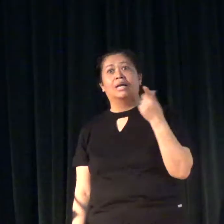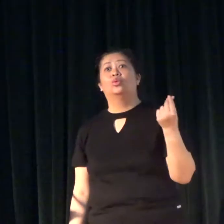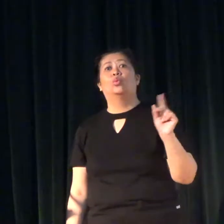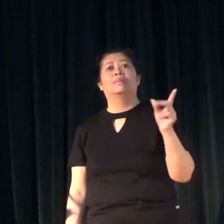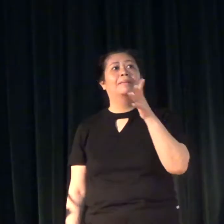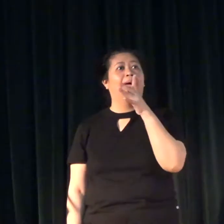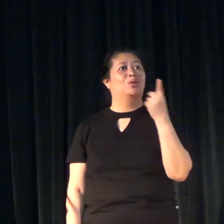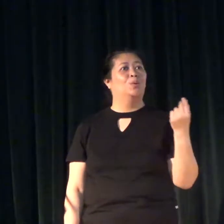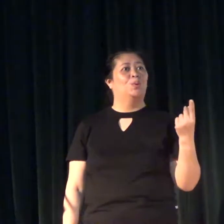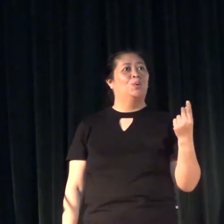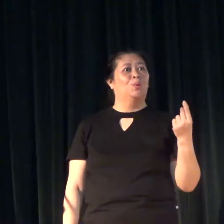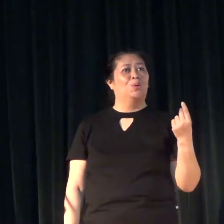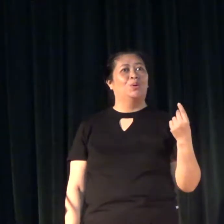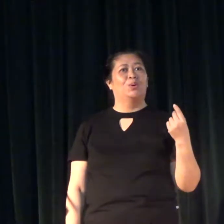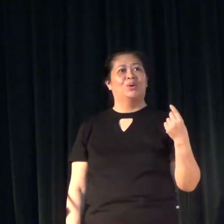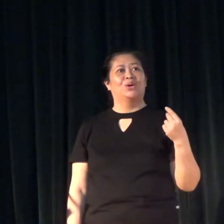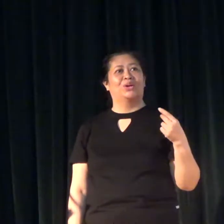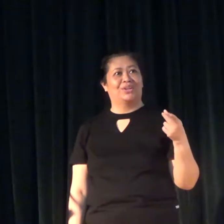do?